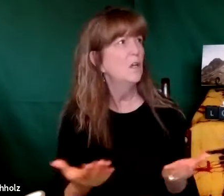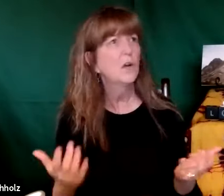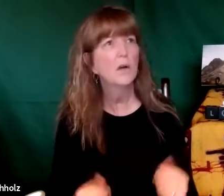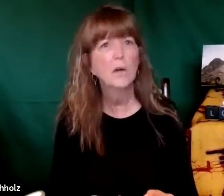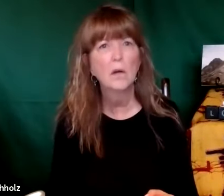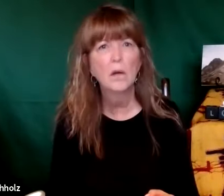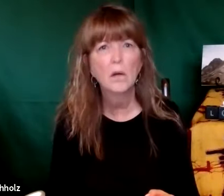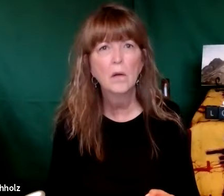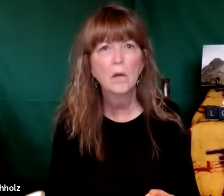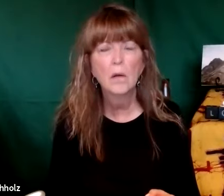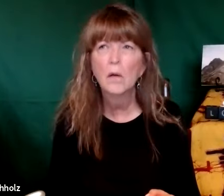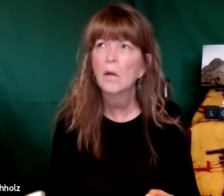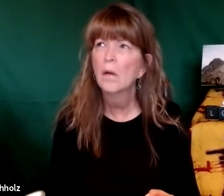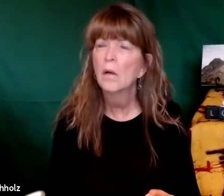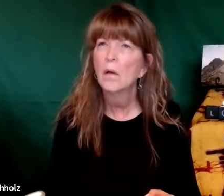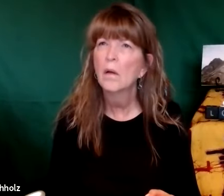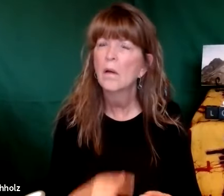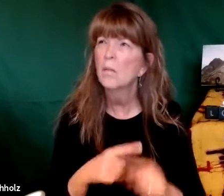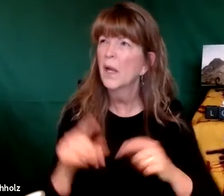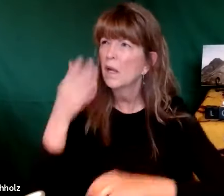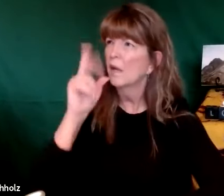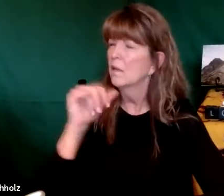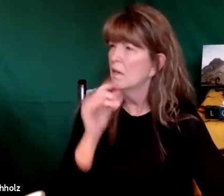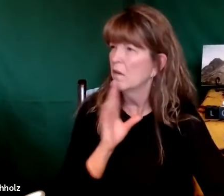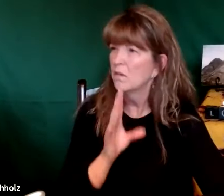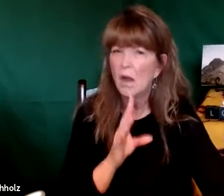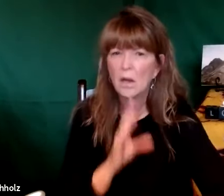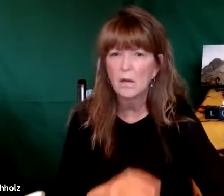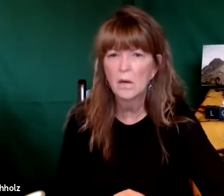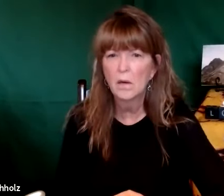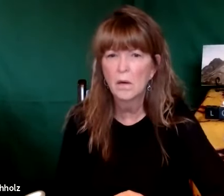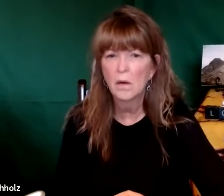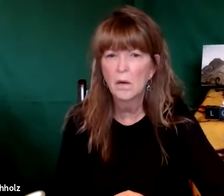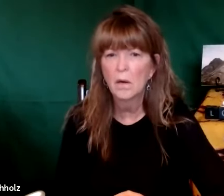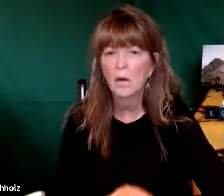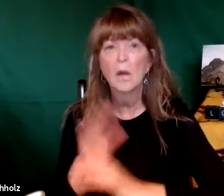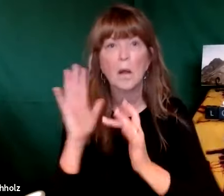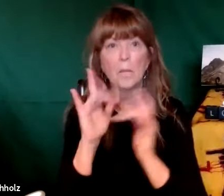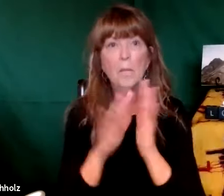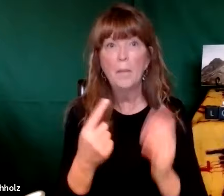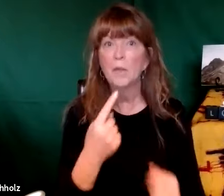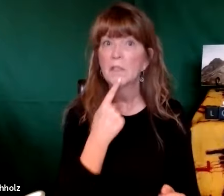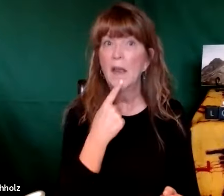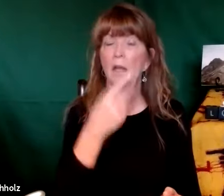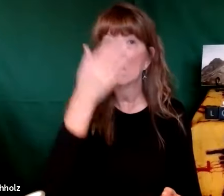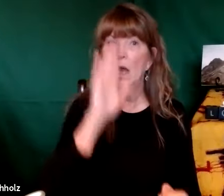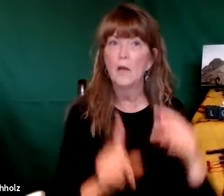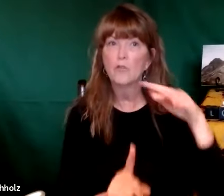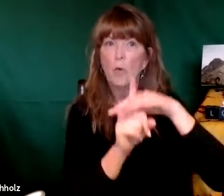and Elijah was puzzled and said I'm here where are you God is not speaking then the Bible